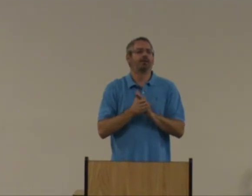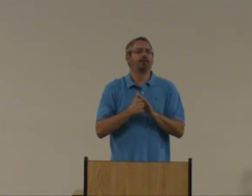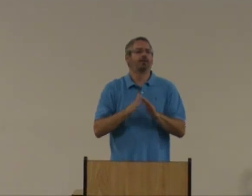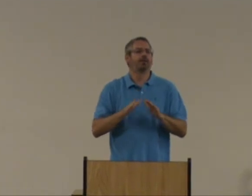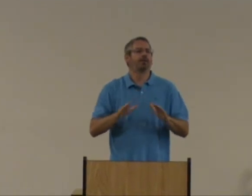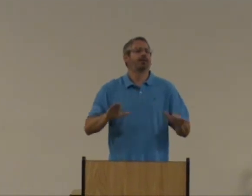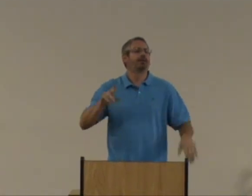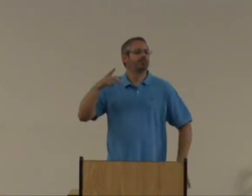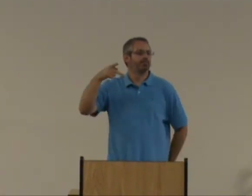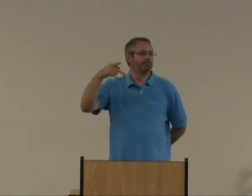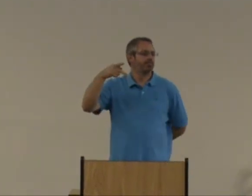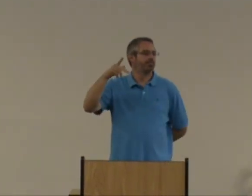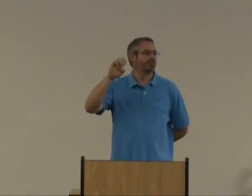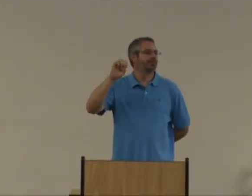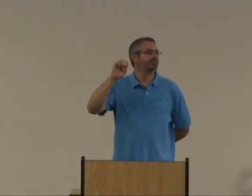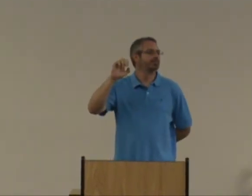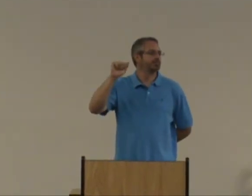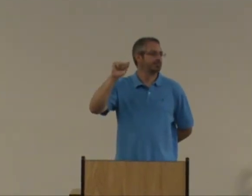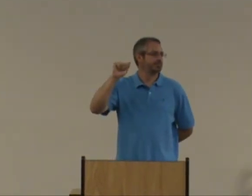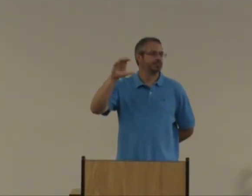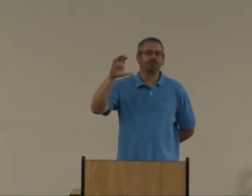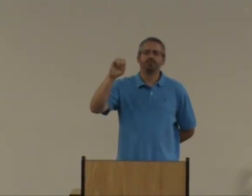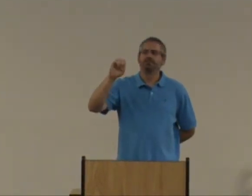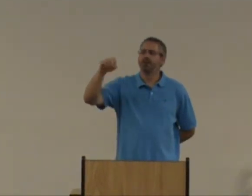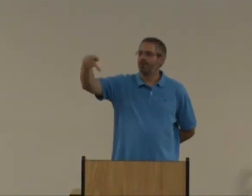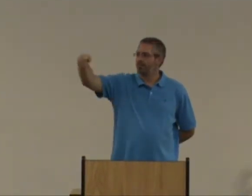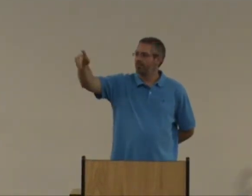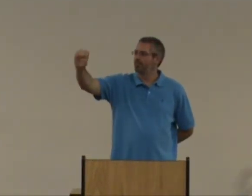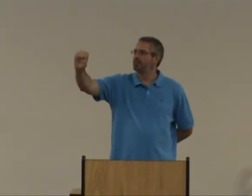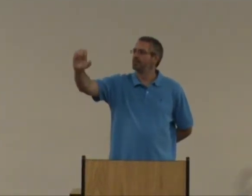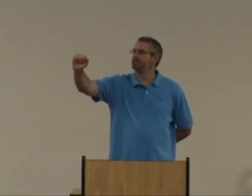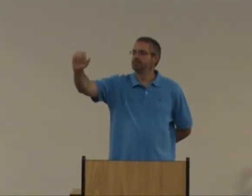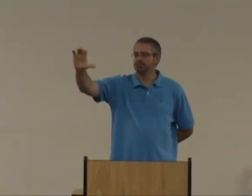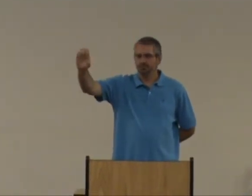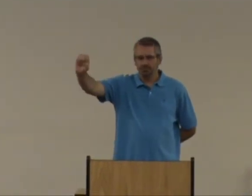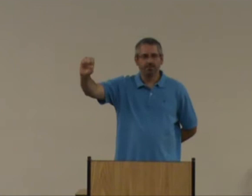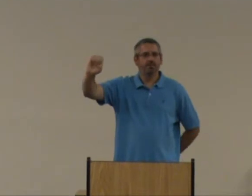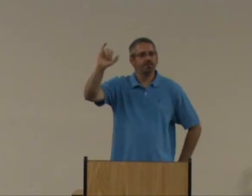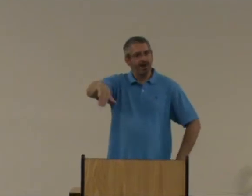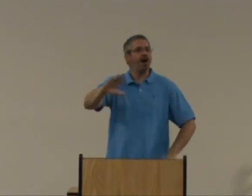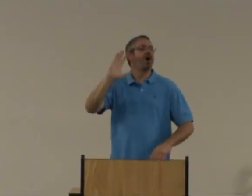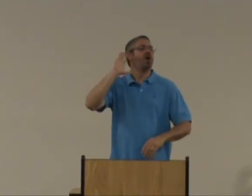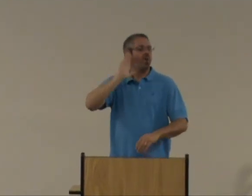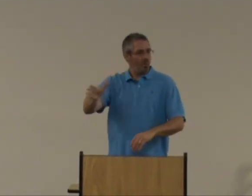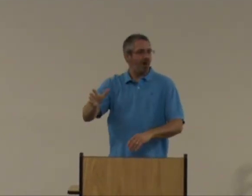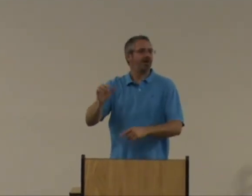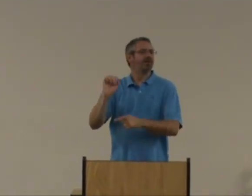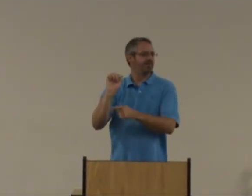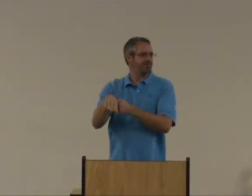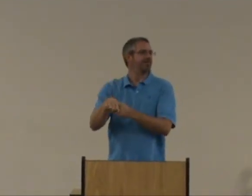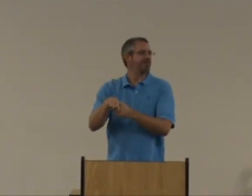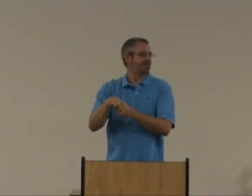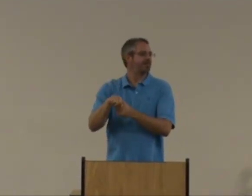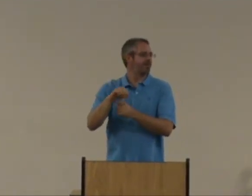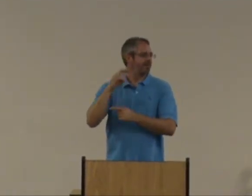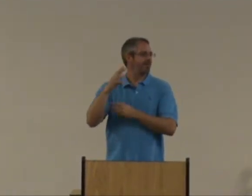says, peace. Peace. Peace. P-E-A-C. That will